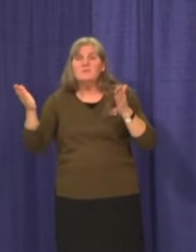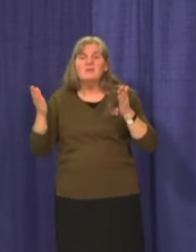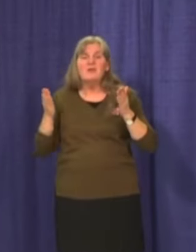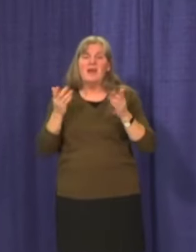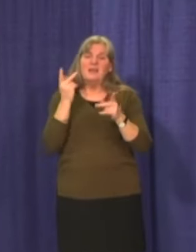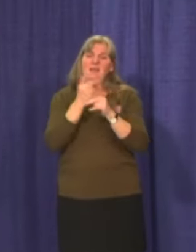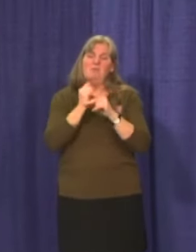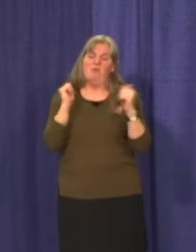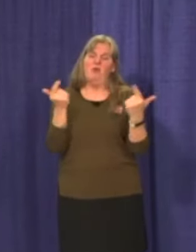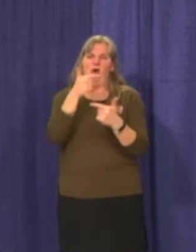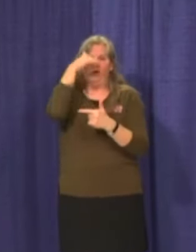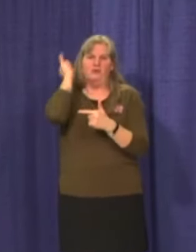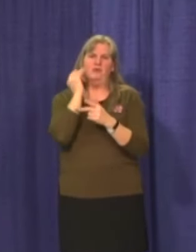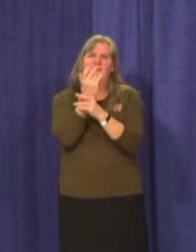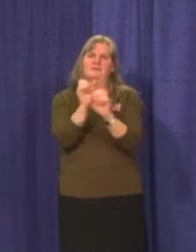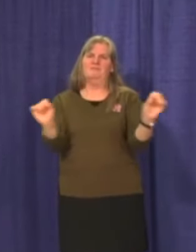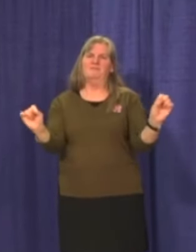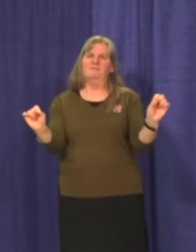Yukon safe.